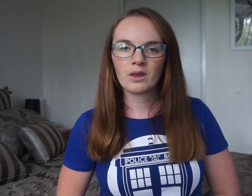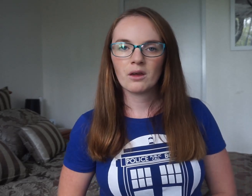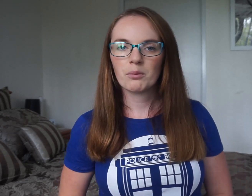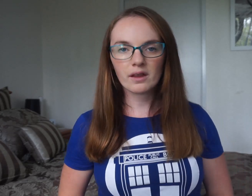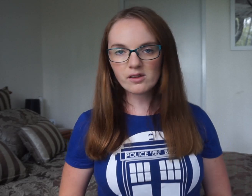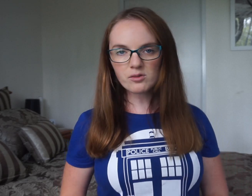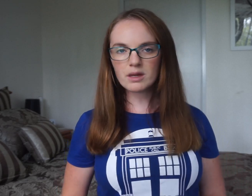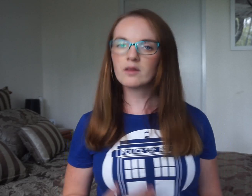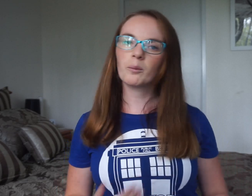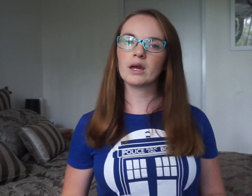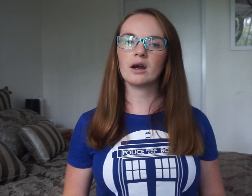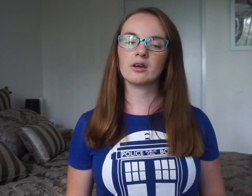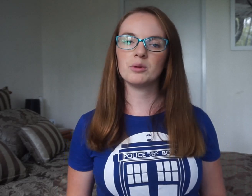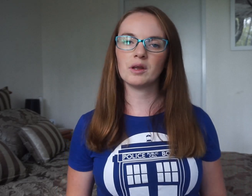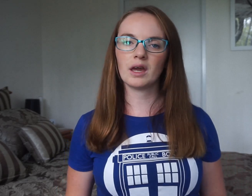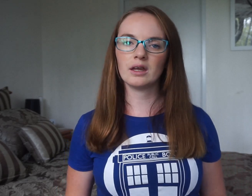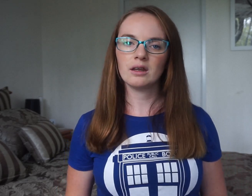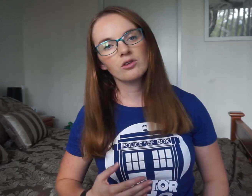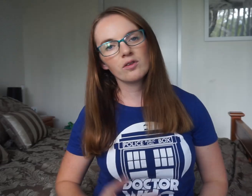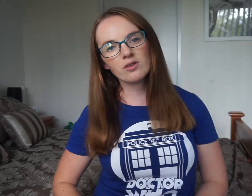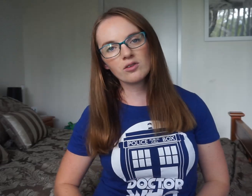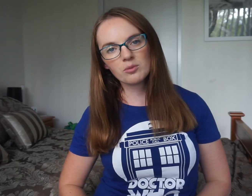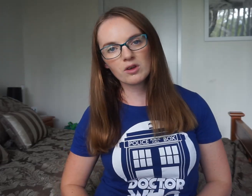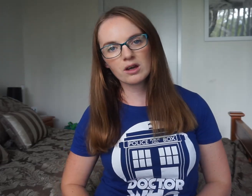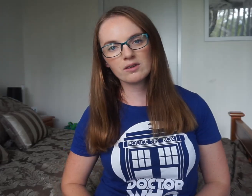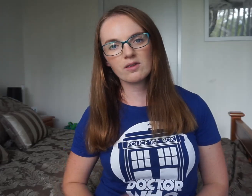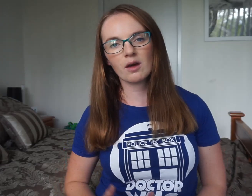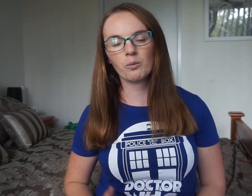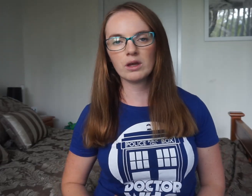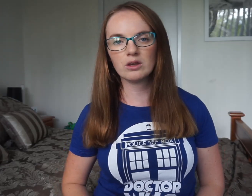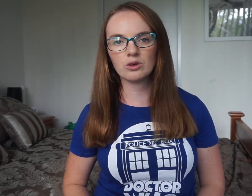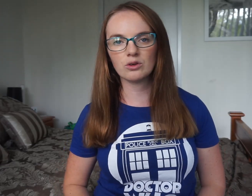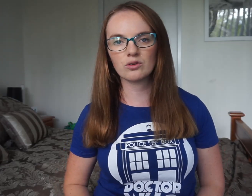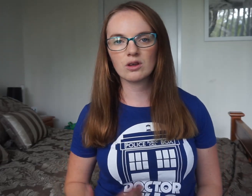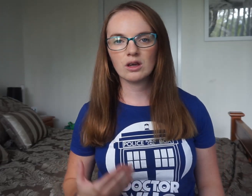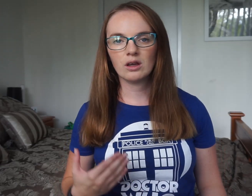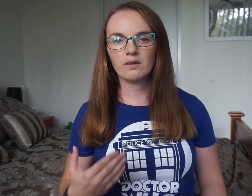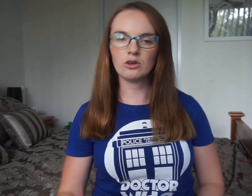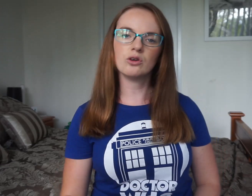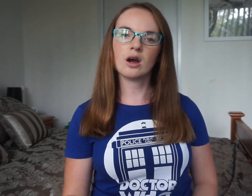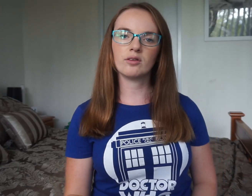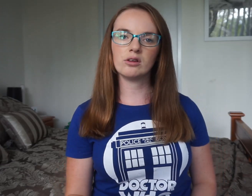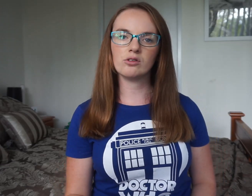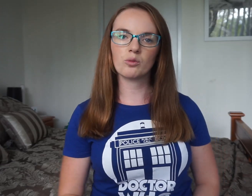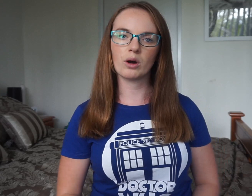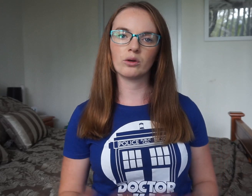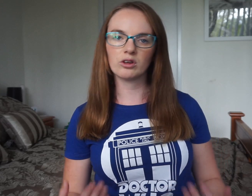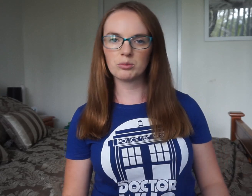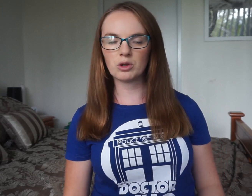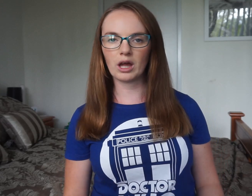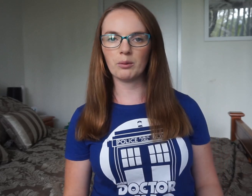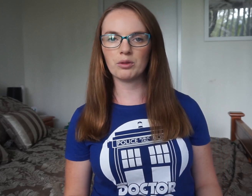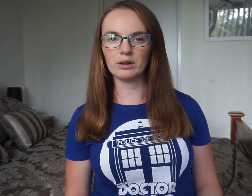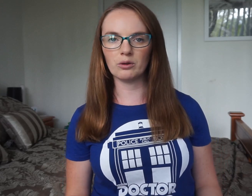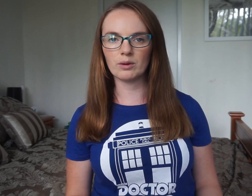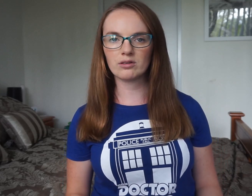But that doesn't mean that we can't communicate. So these are some signs that we use that you guys can use as well to communicate with your little ones